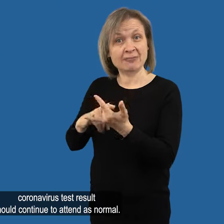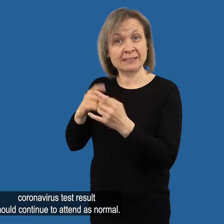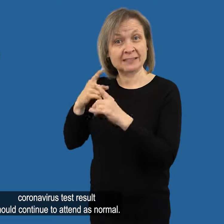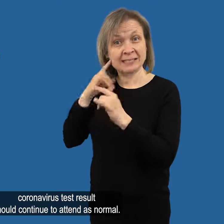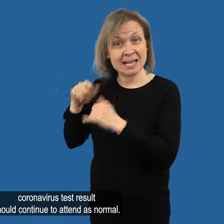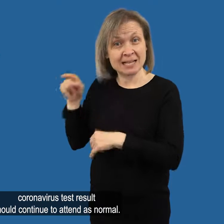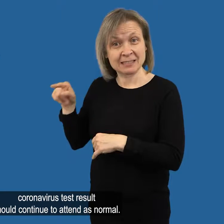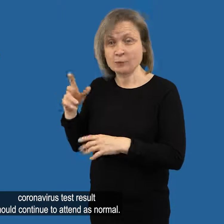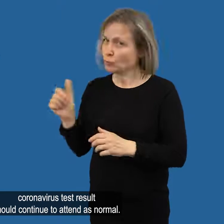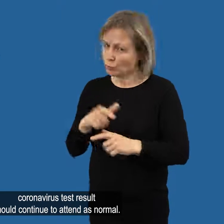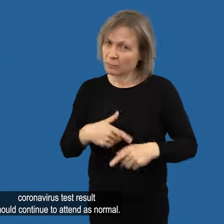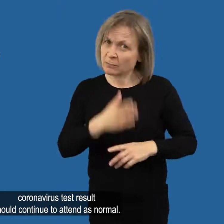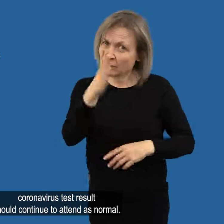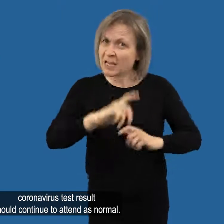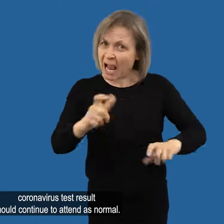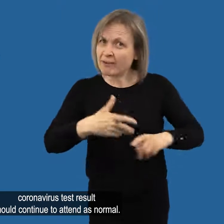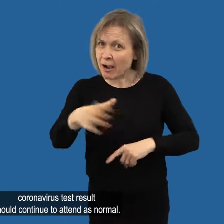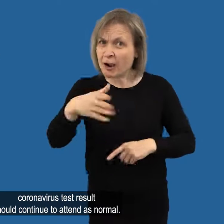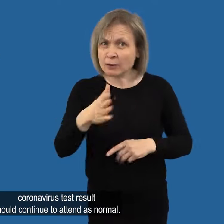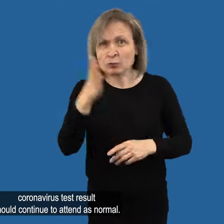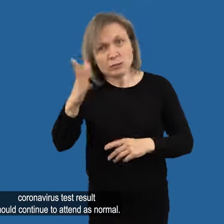result should continue to attend as normal